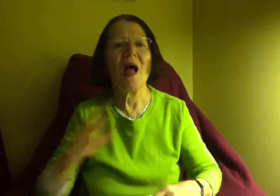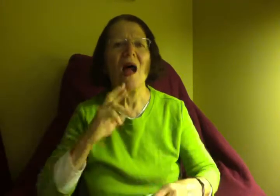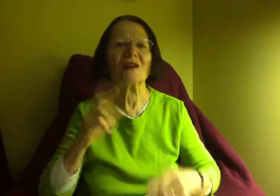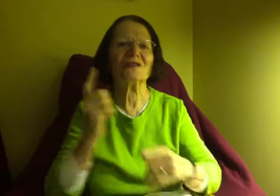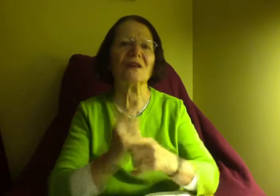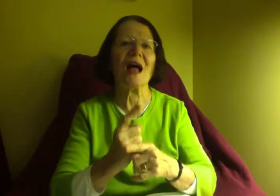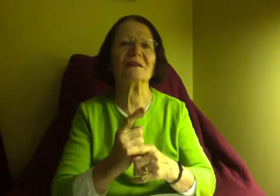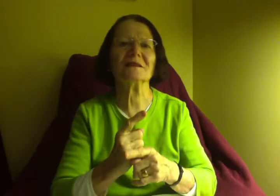lot